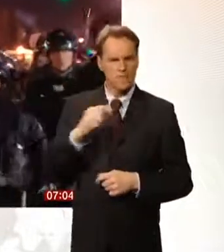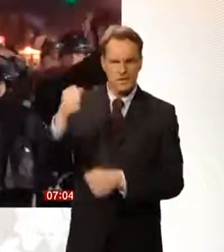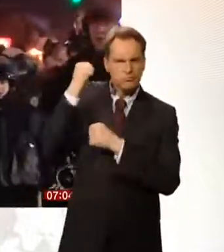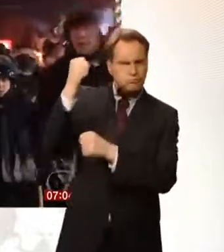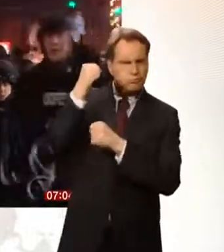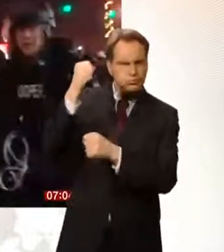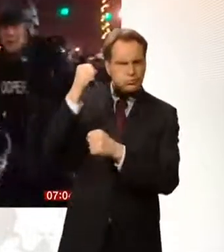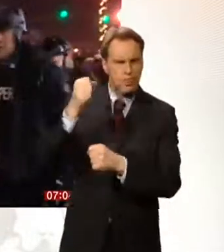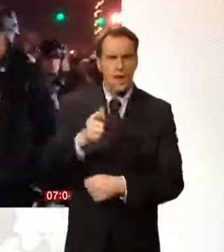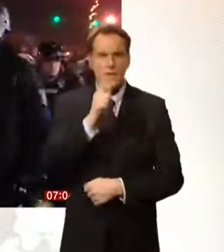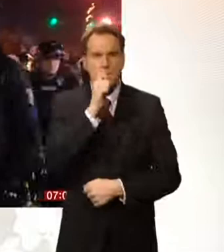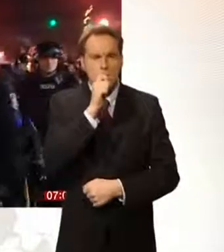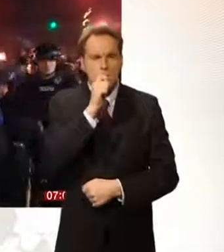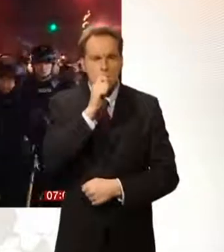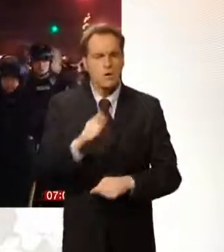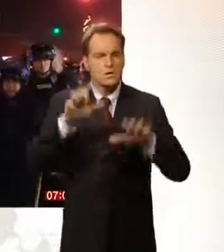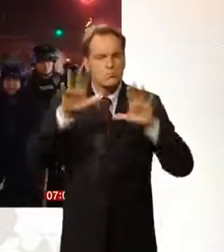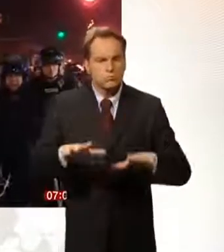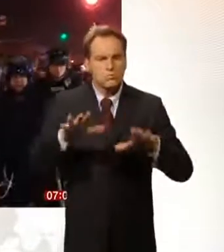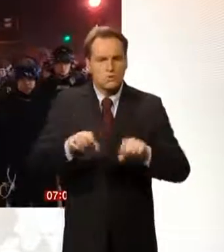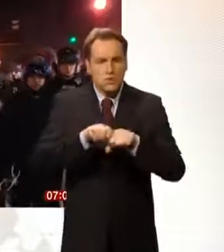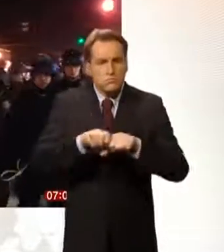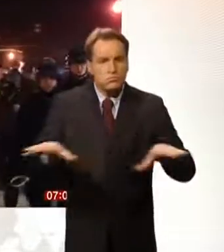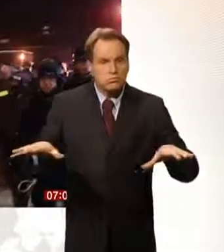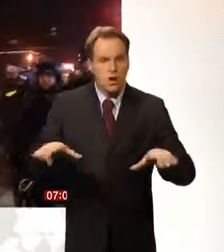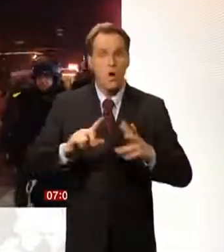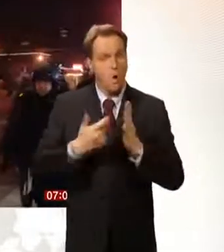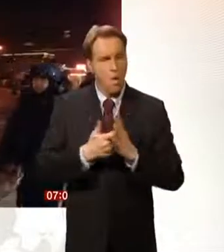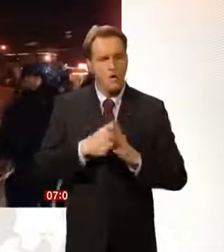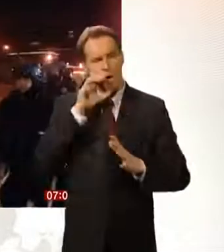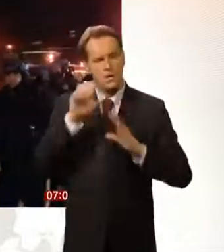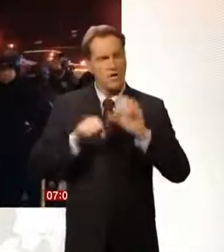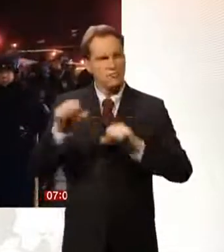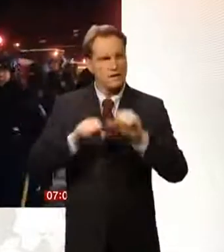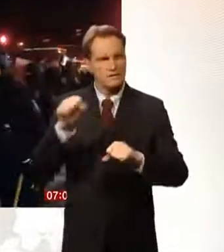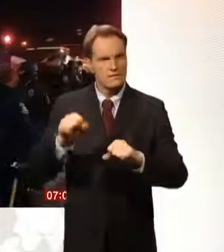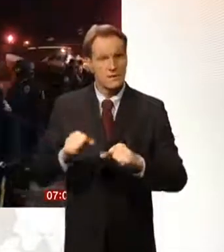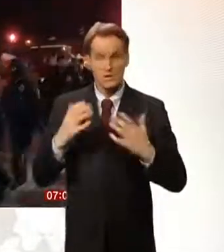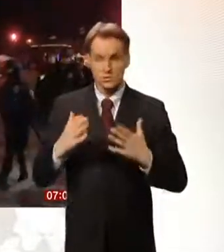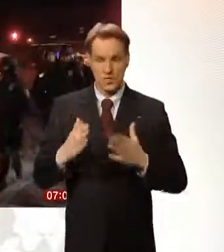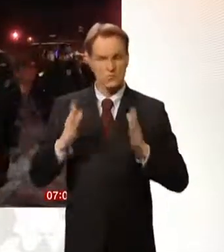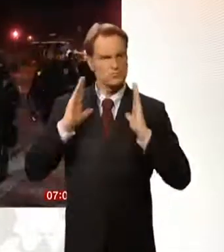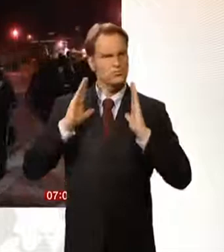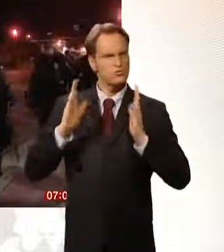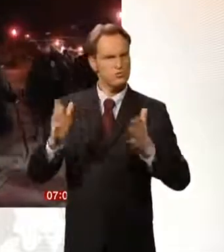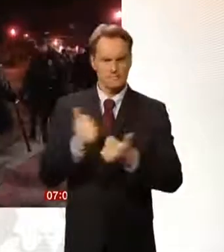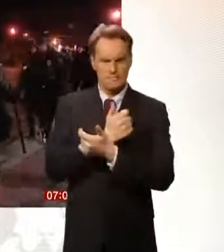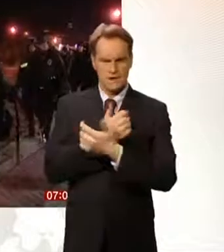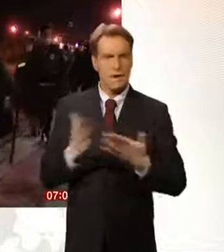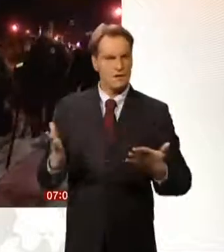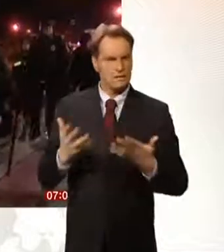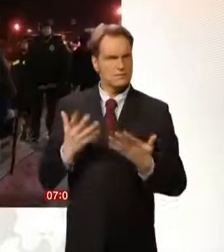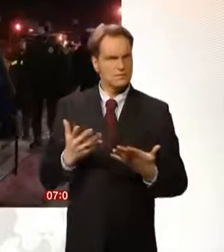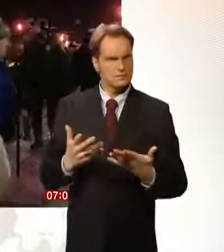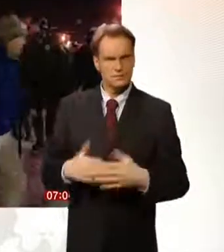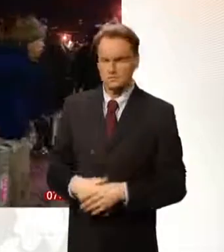disperse or they said that they would arrest them. So that's why this street has been cleared away. But